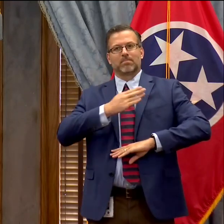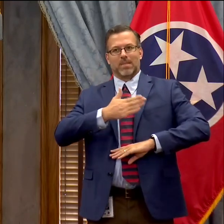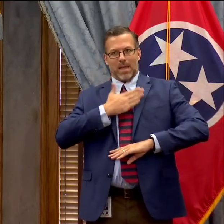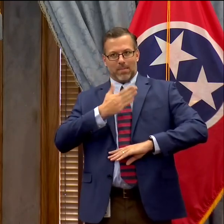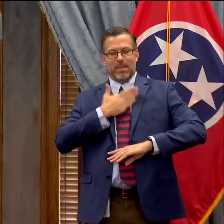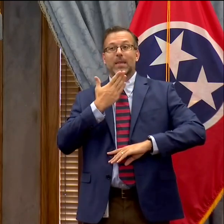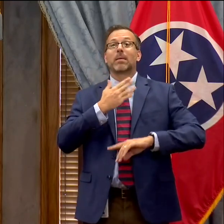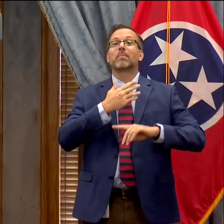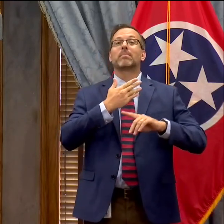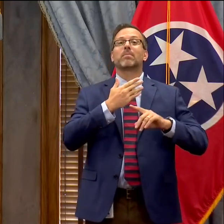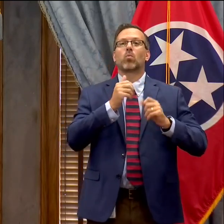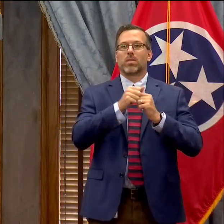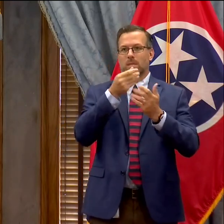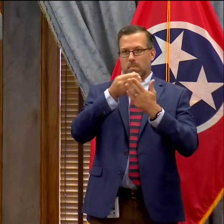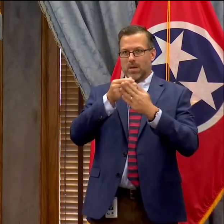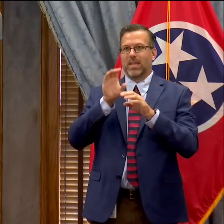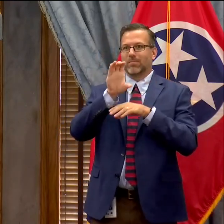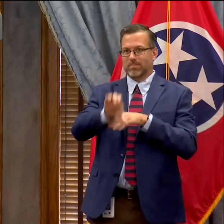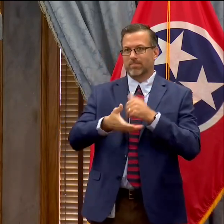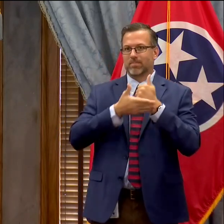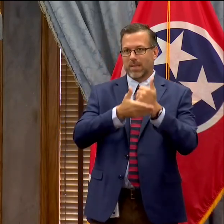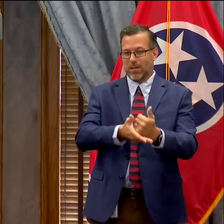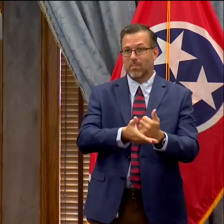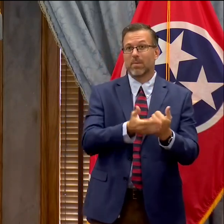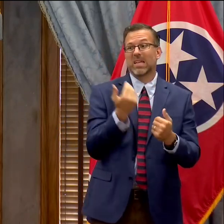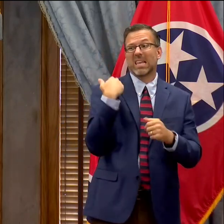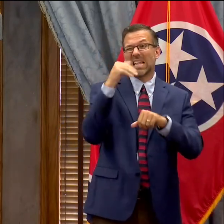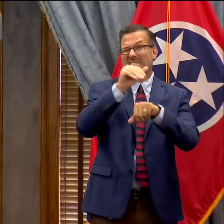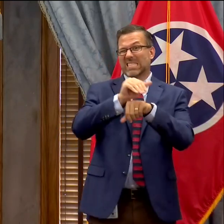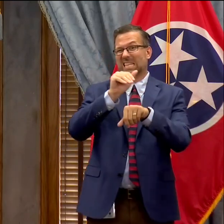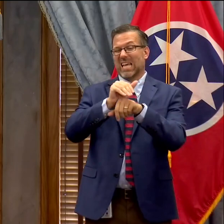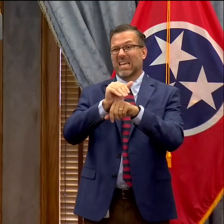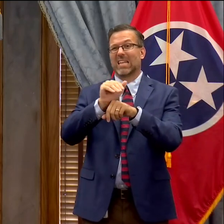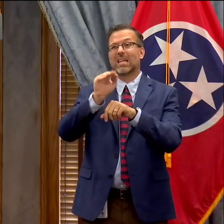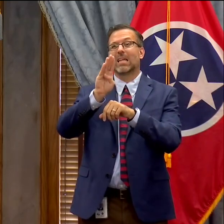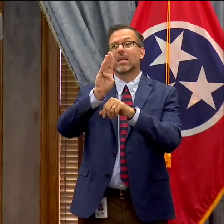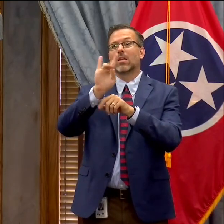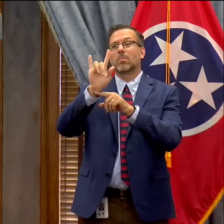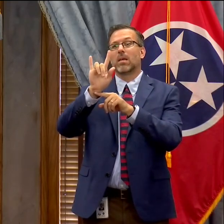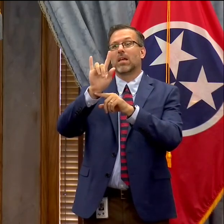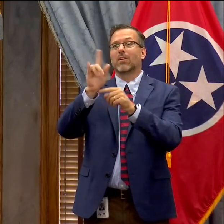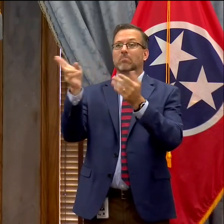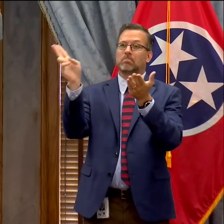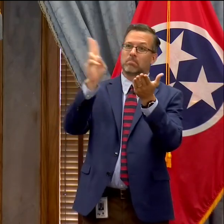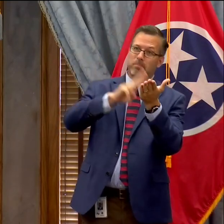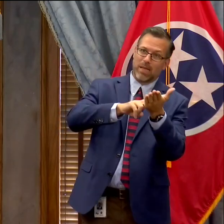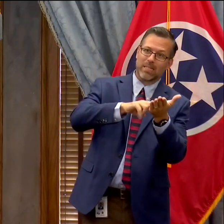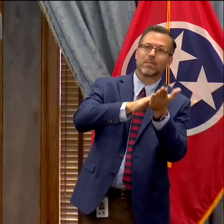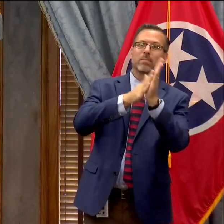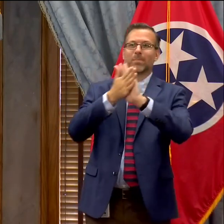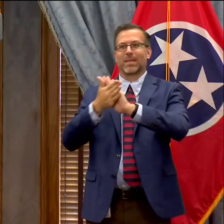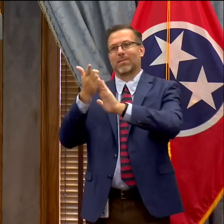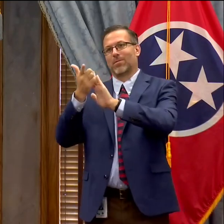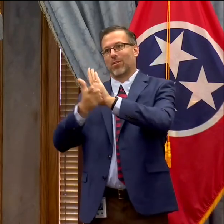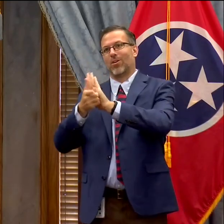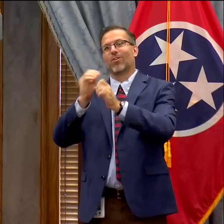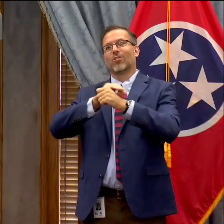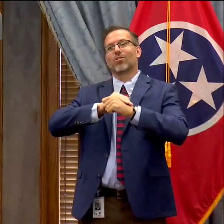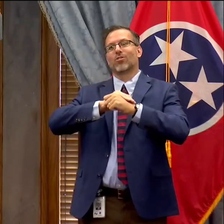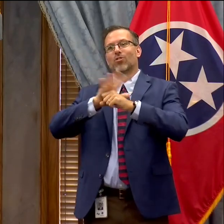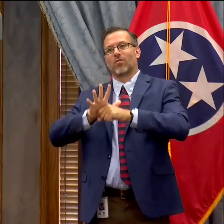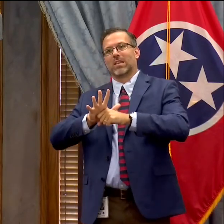passed an important piece of legislation with regard to businesses, and that was the COVID-19 liability